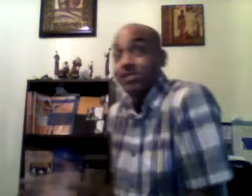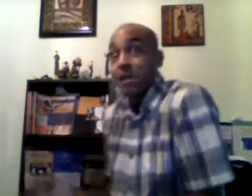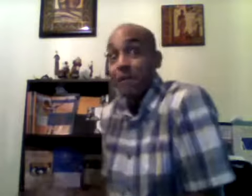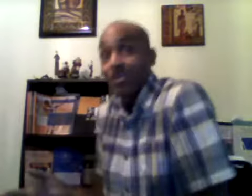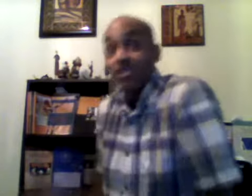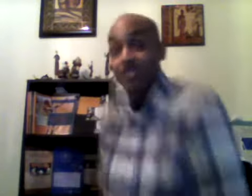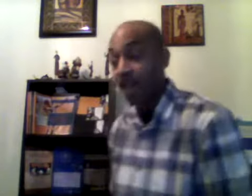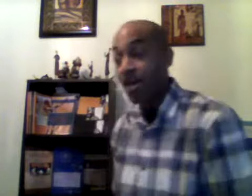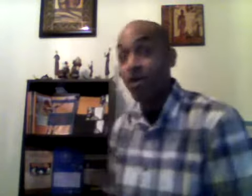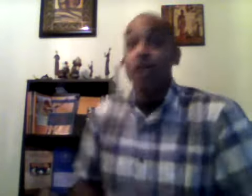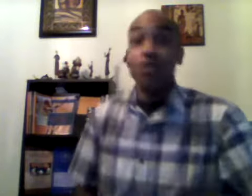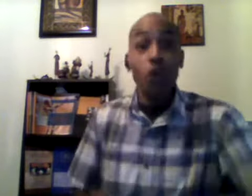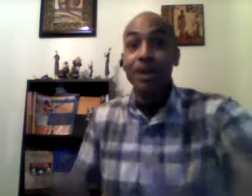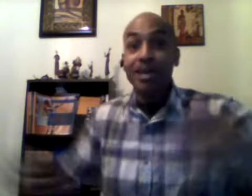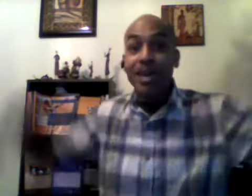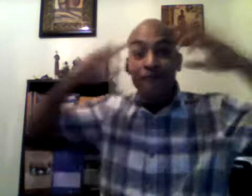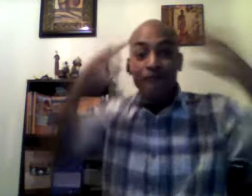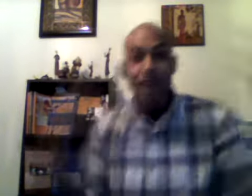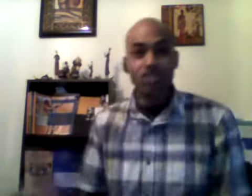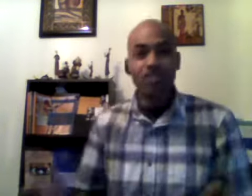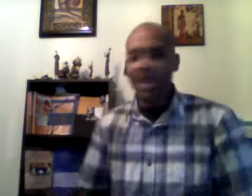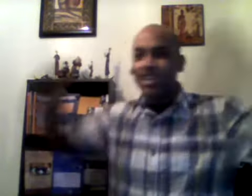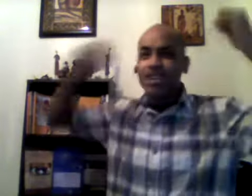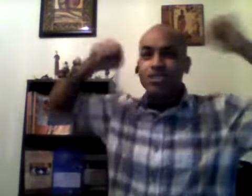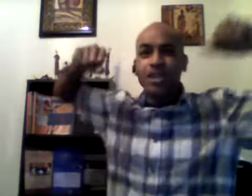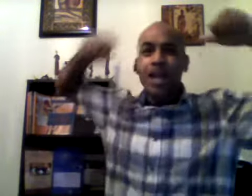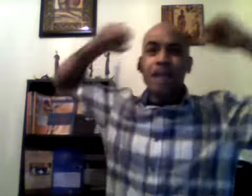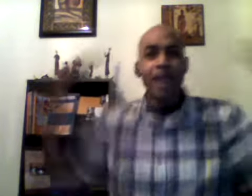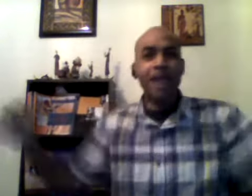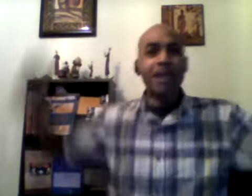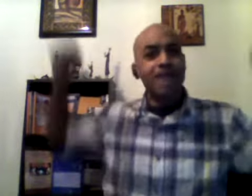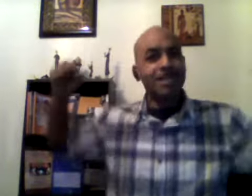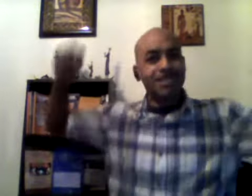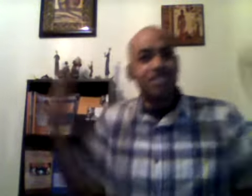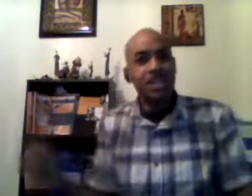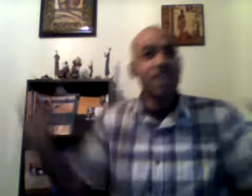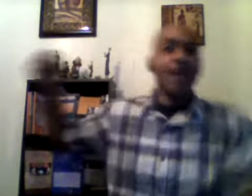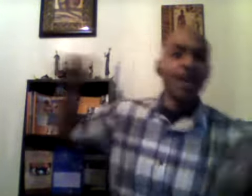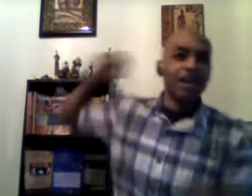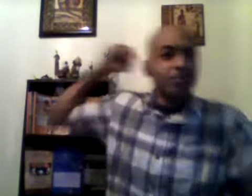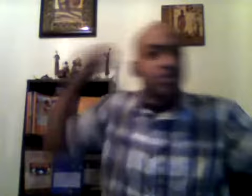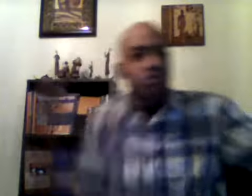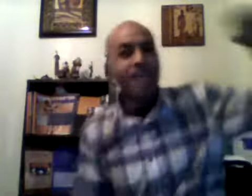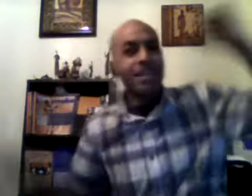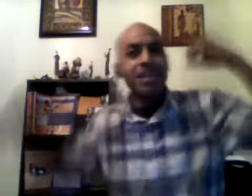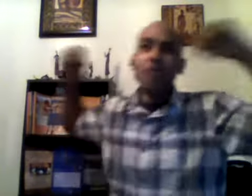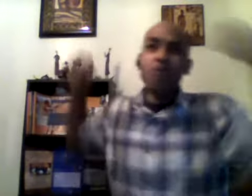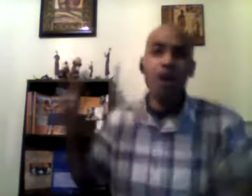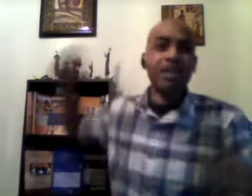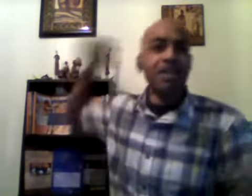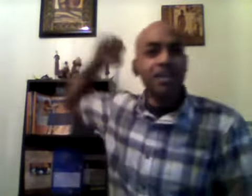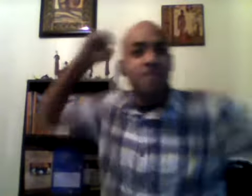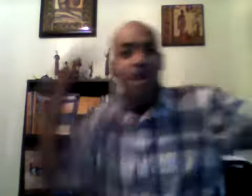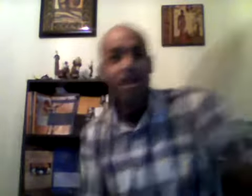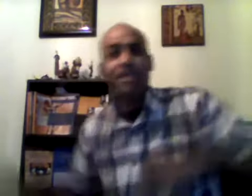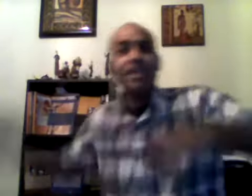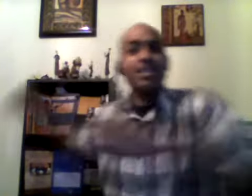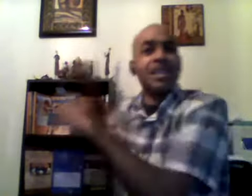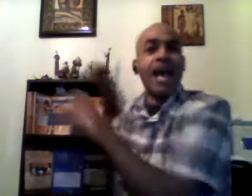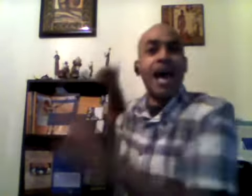step on the scale you become frustrated because you like man i'm at the gym and i'm sweating and i'm working and i'm hurting and this guy